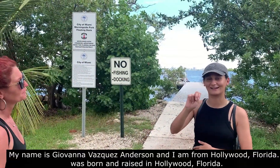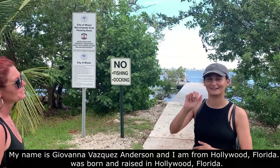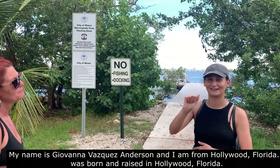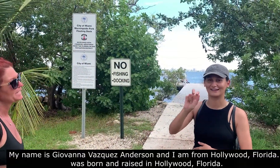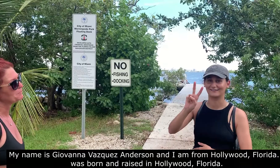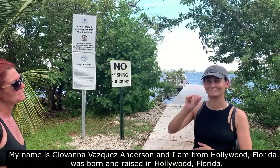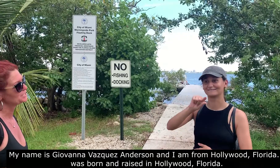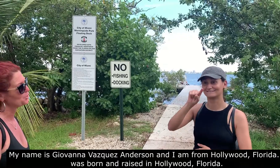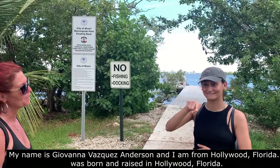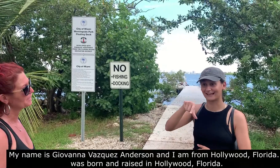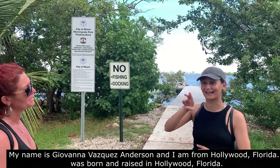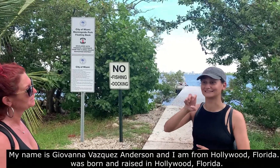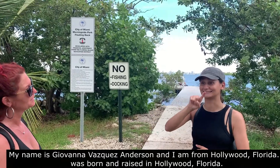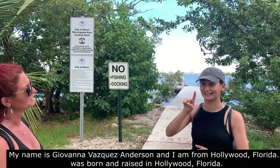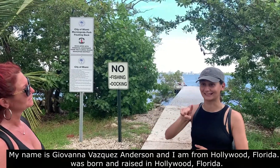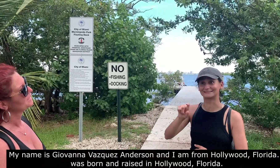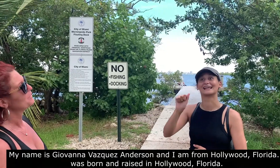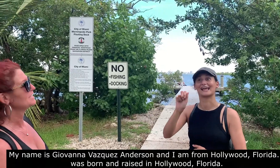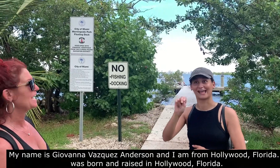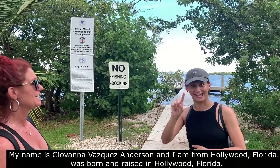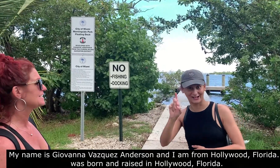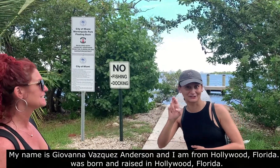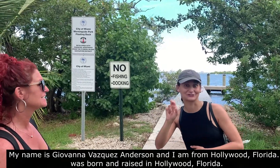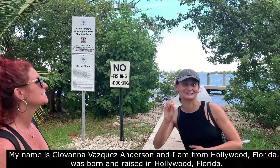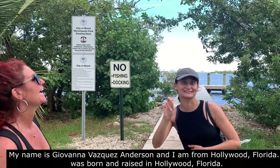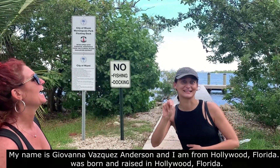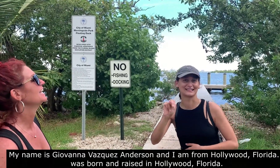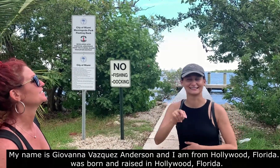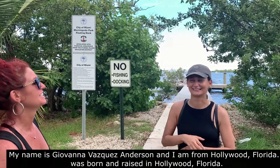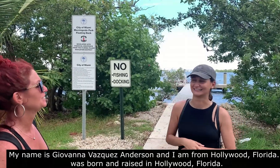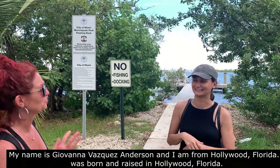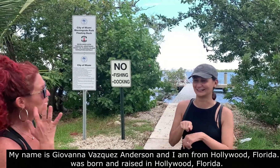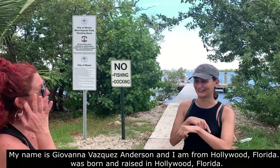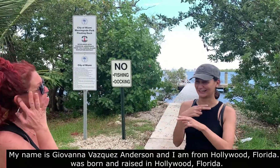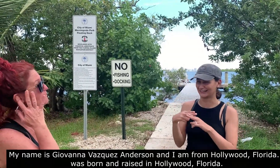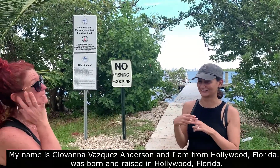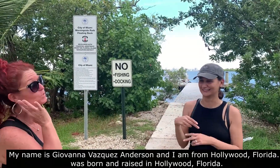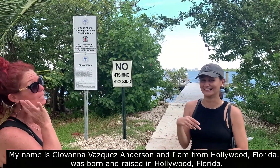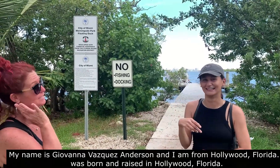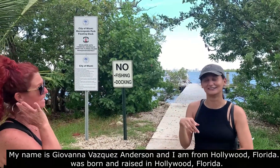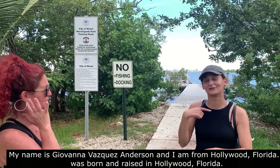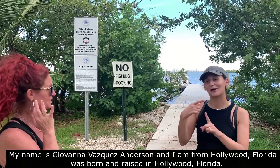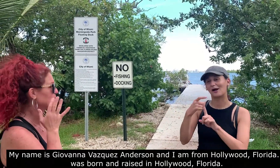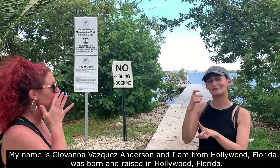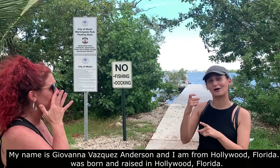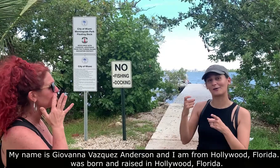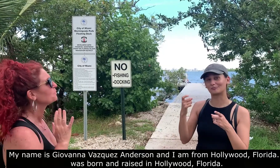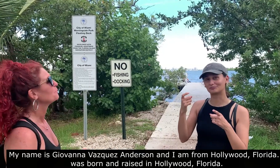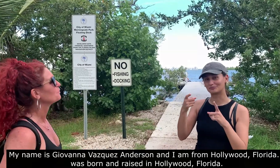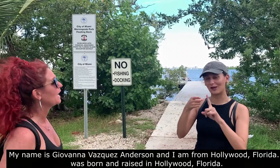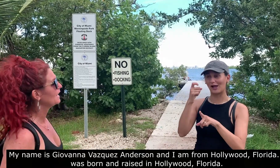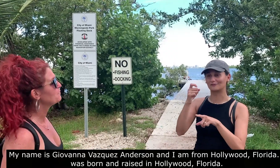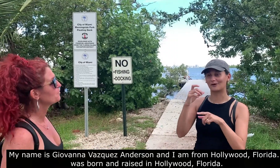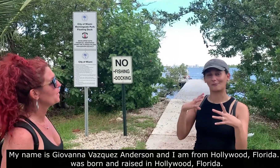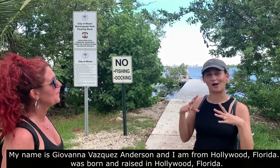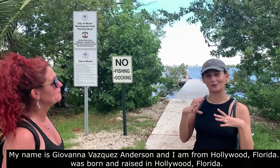My name is Giovanna Valdez Anderson, Vasquez Anderson. And I'm from